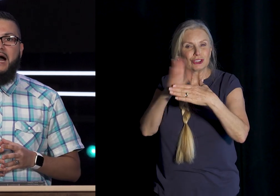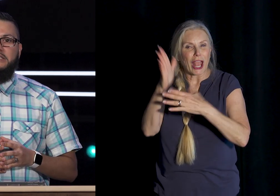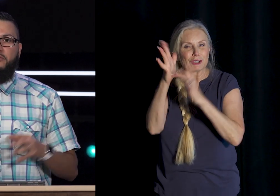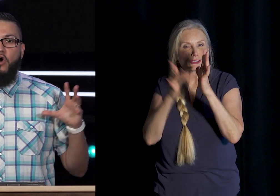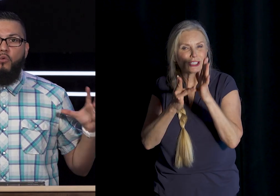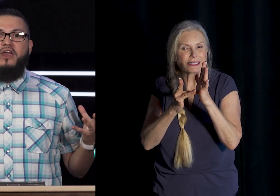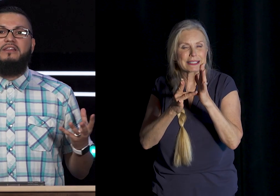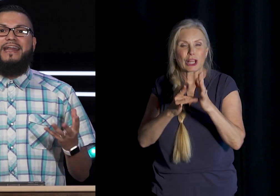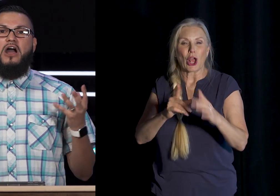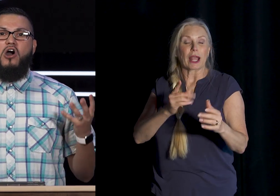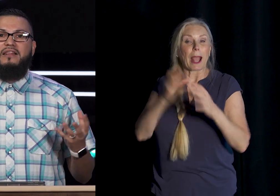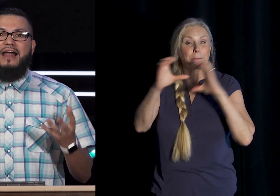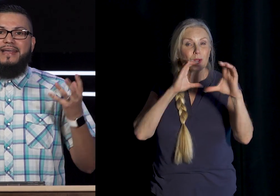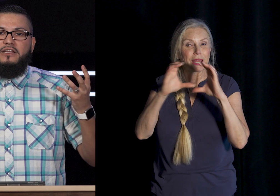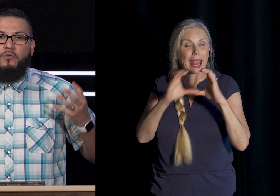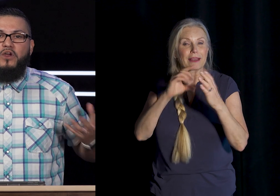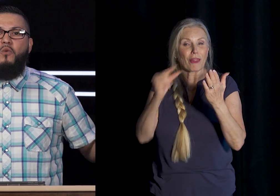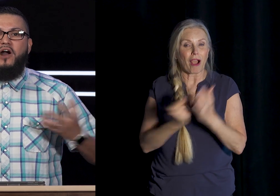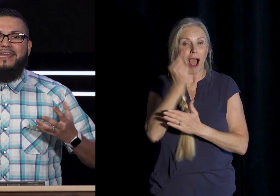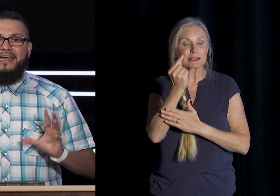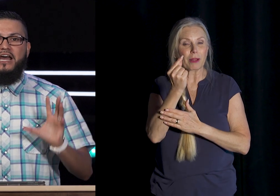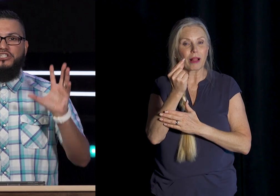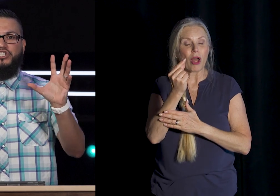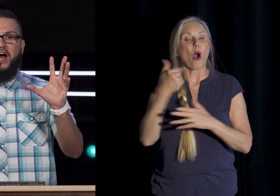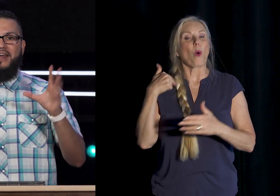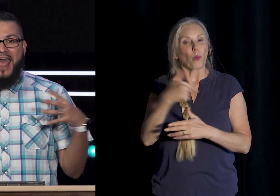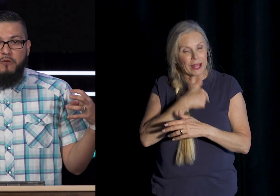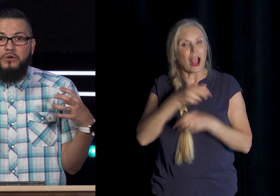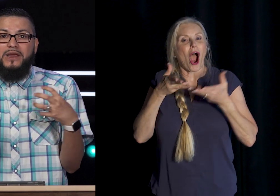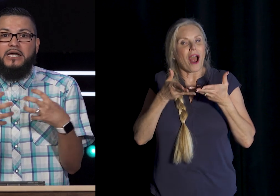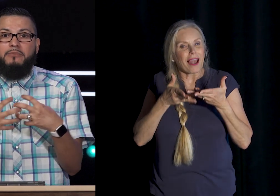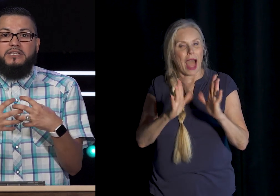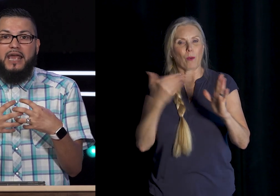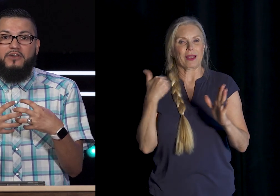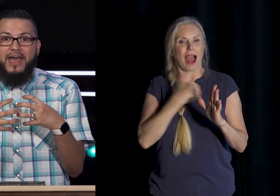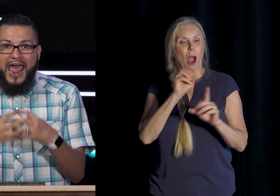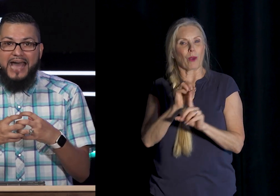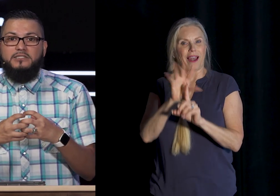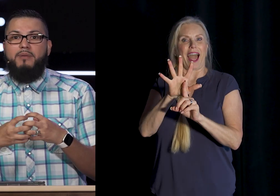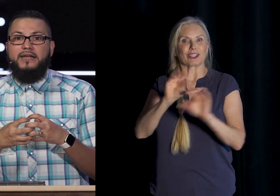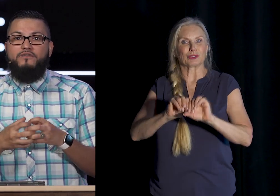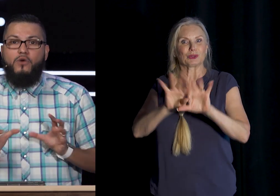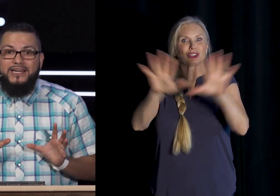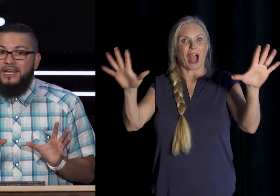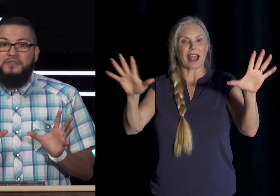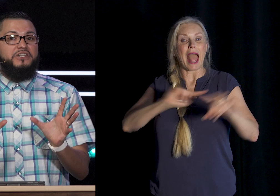Gospel We are letting Our light That we are Walking in Shine And when we Come together As the body Of Christ The